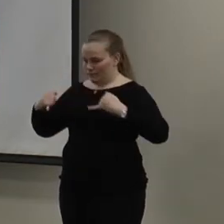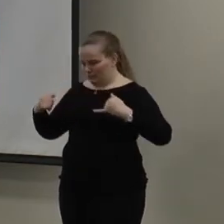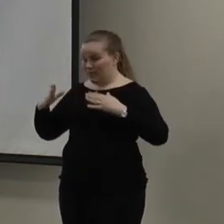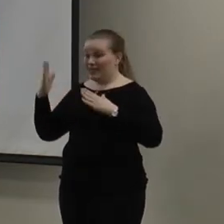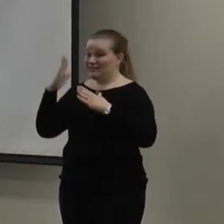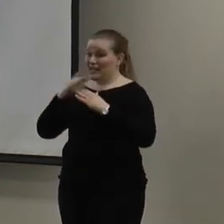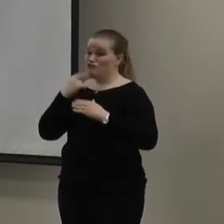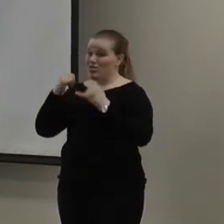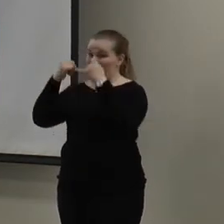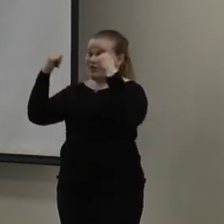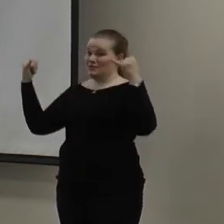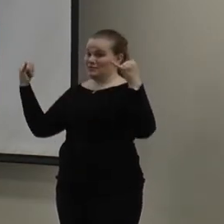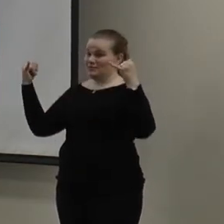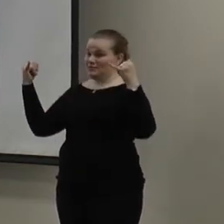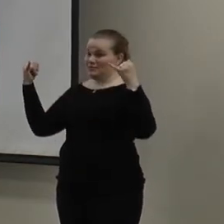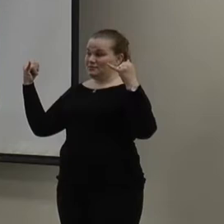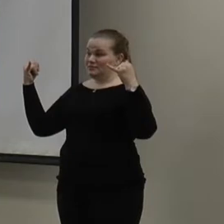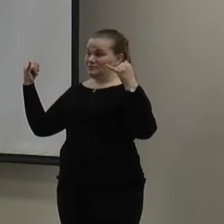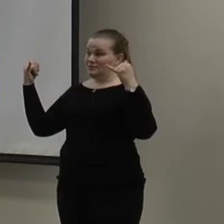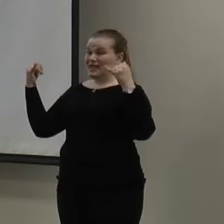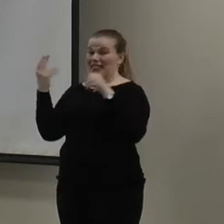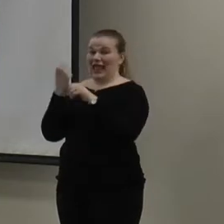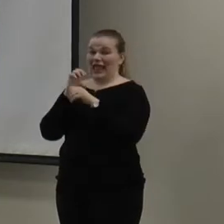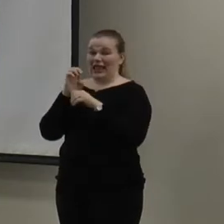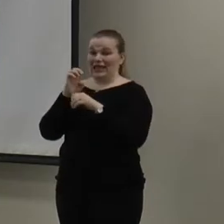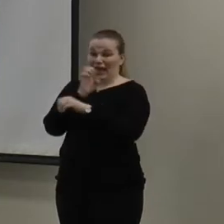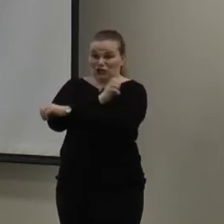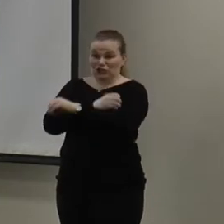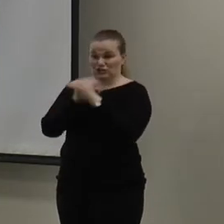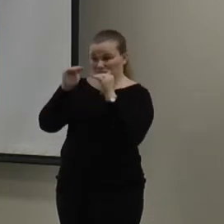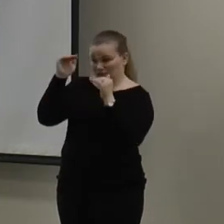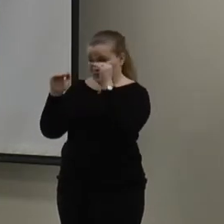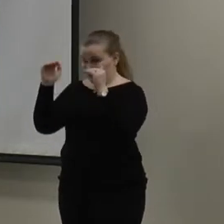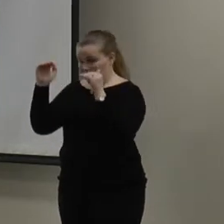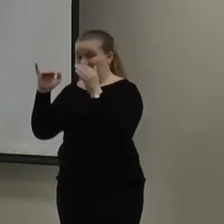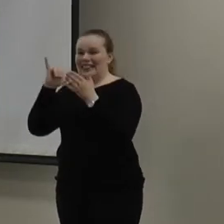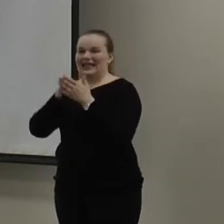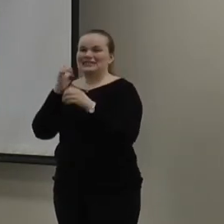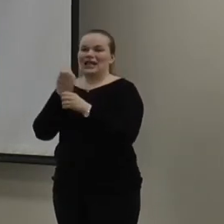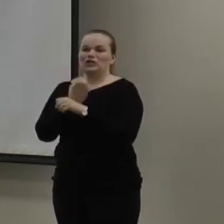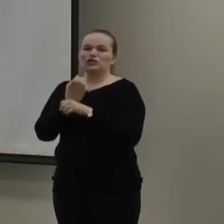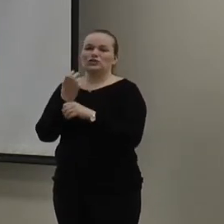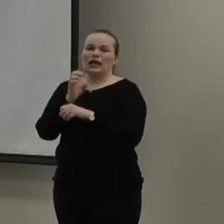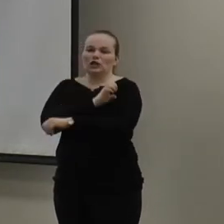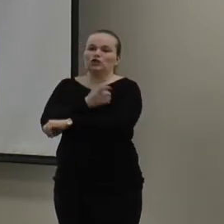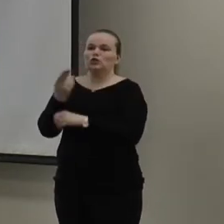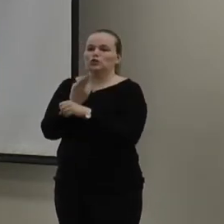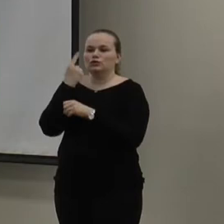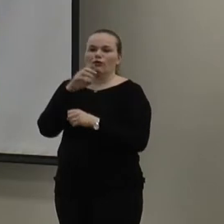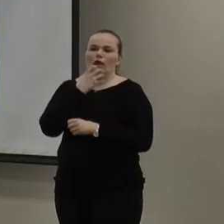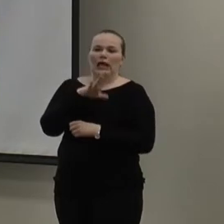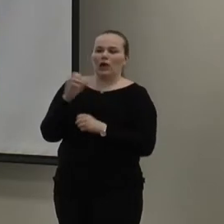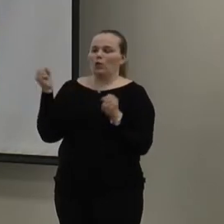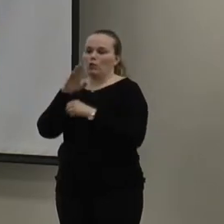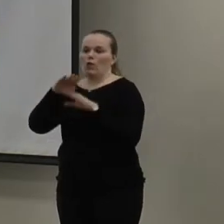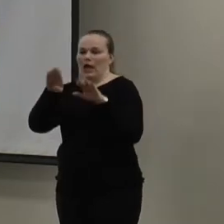top line. And the energy that's used between those two lines represents the energy that you use to heat and cool. And